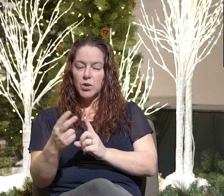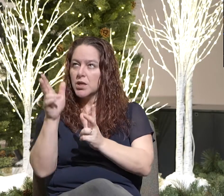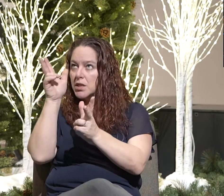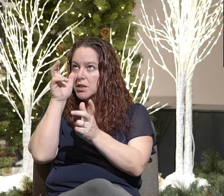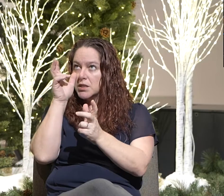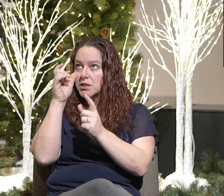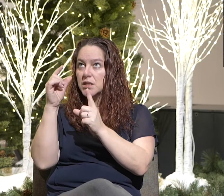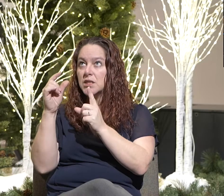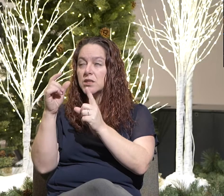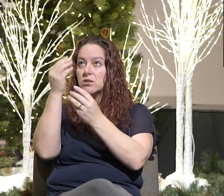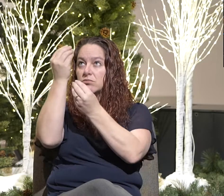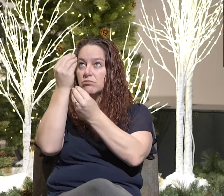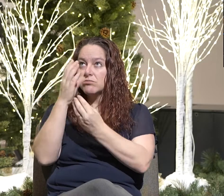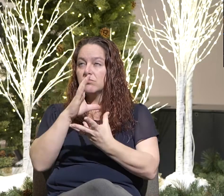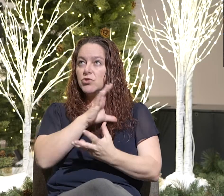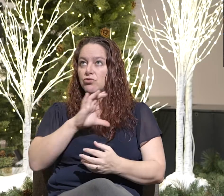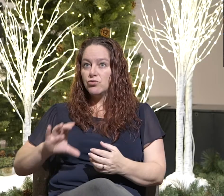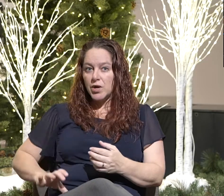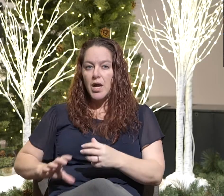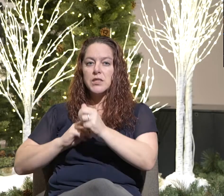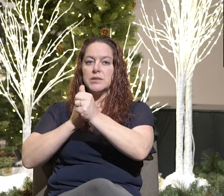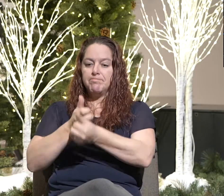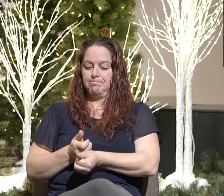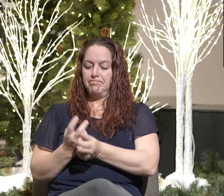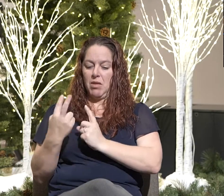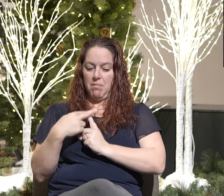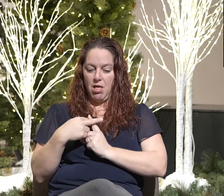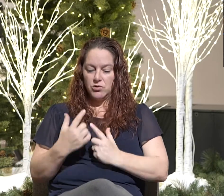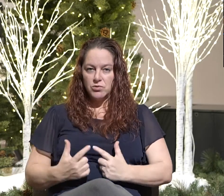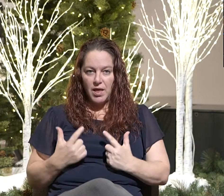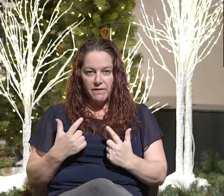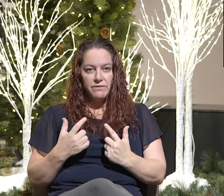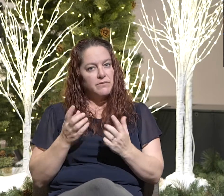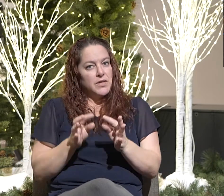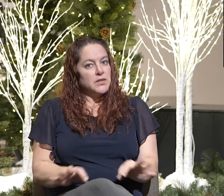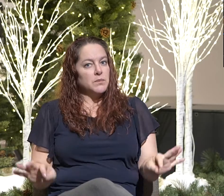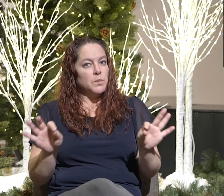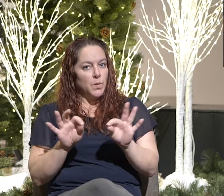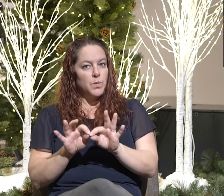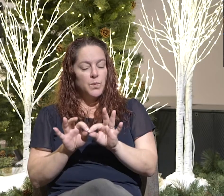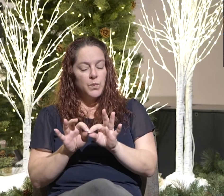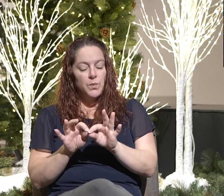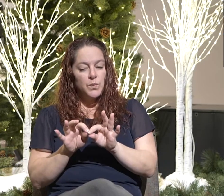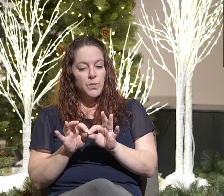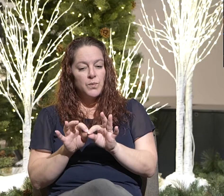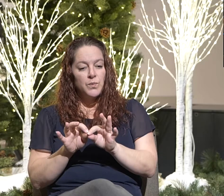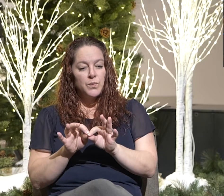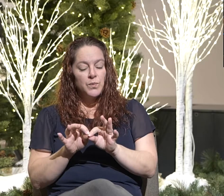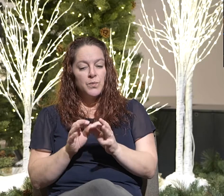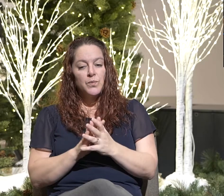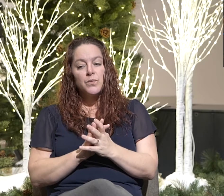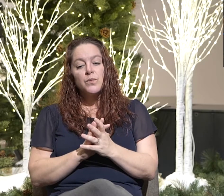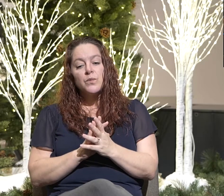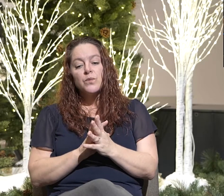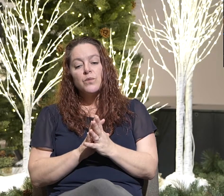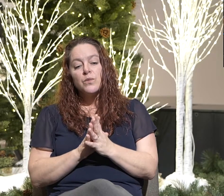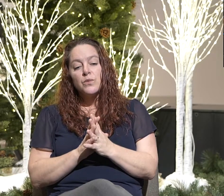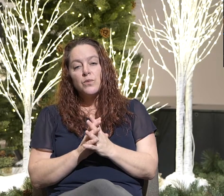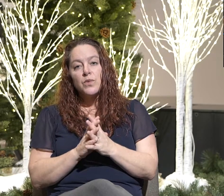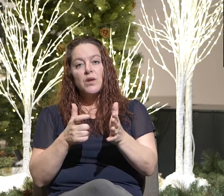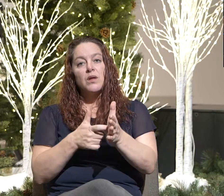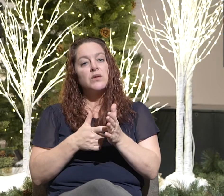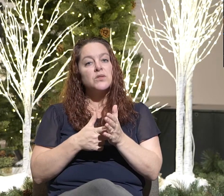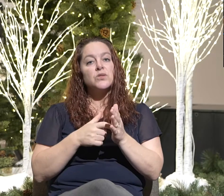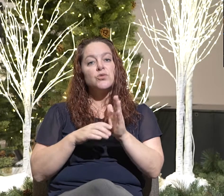and acting accordingly. Having a biblical worldview matters because it is needed to develop